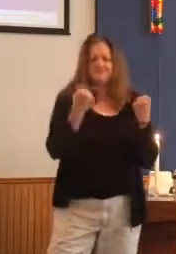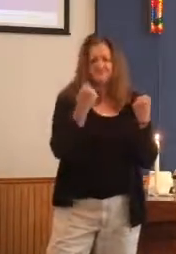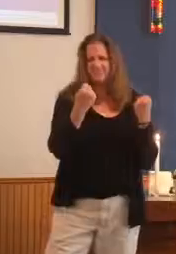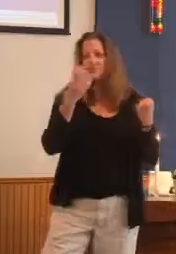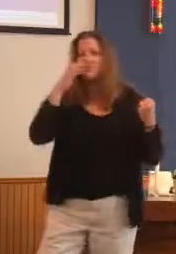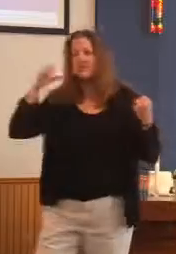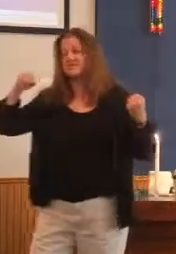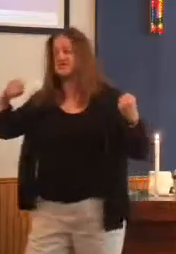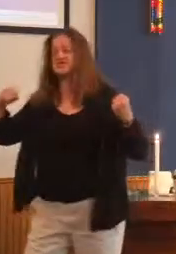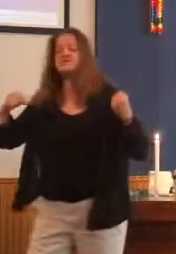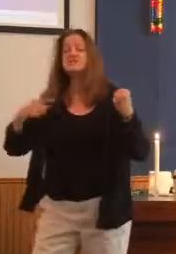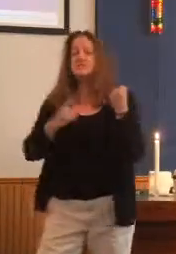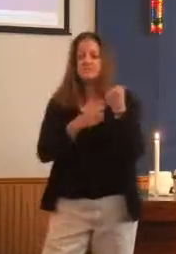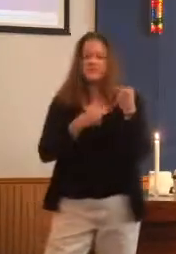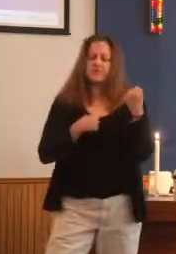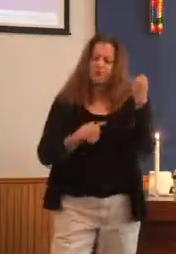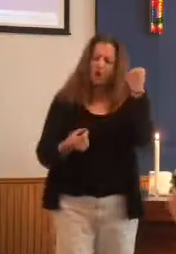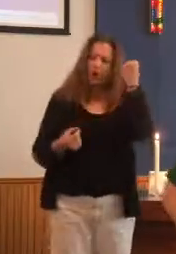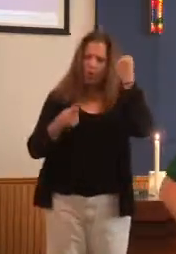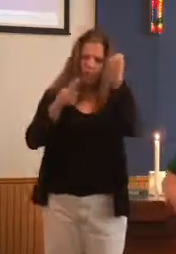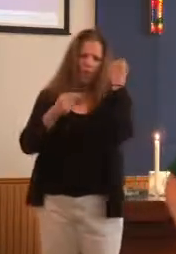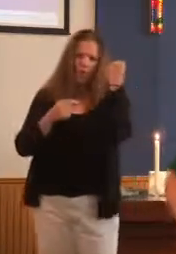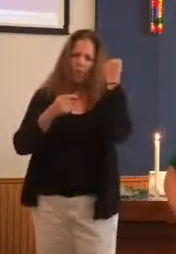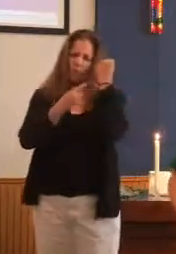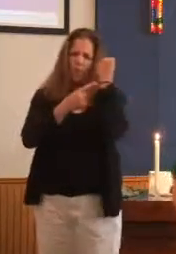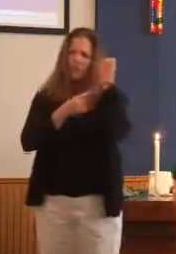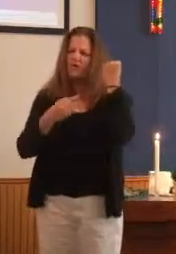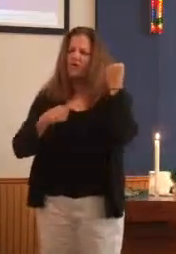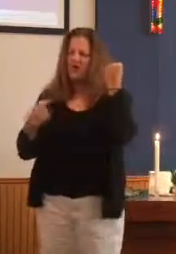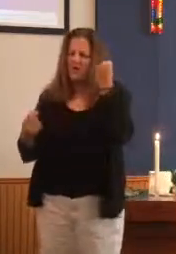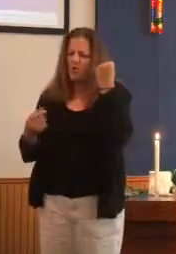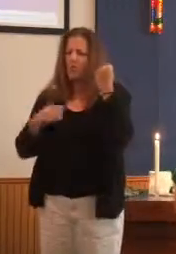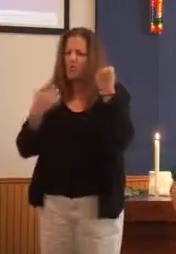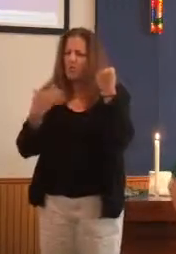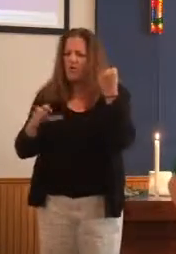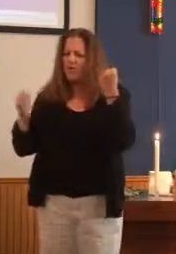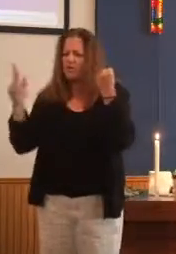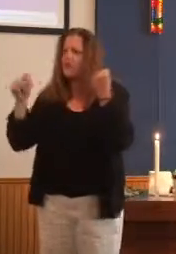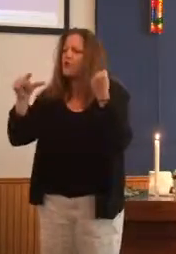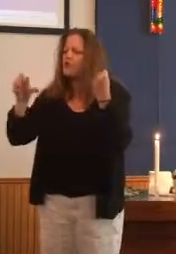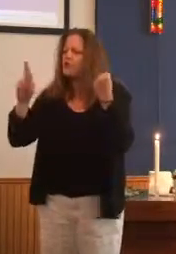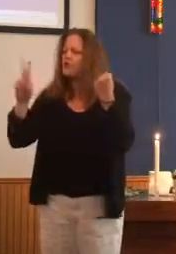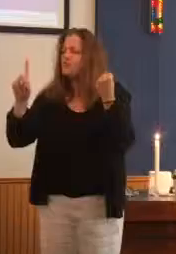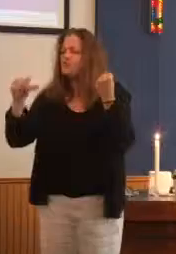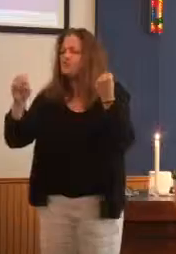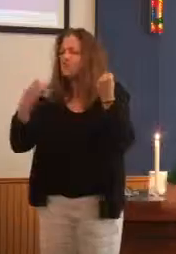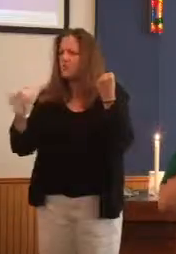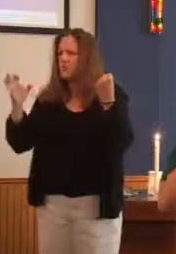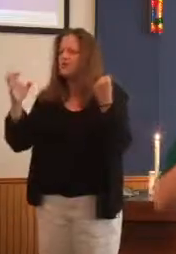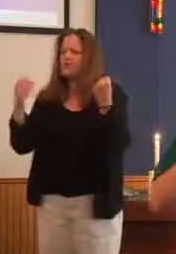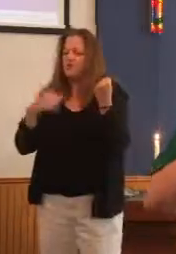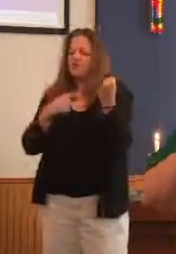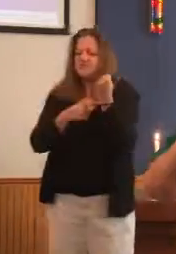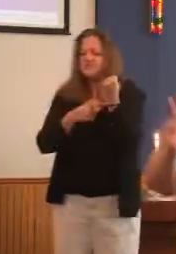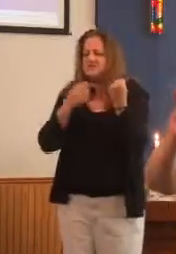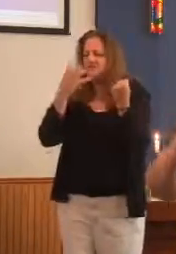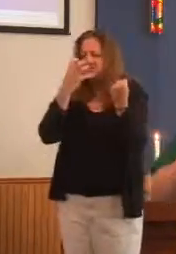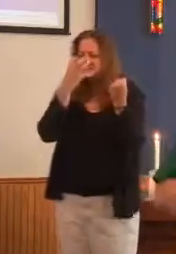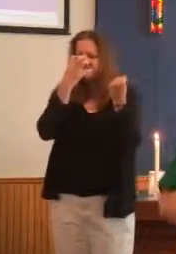we do that. You know, we carry grudges. You know, the things we suffer from